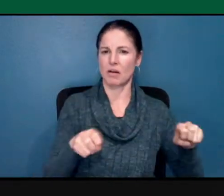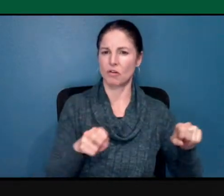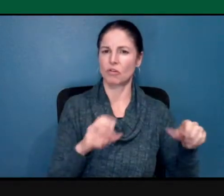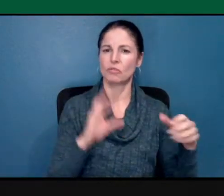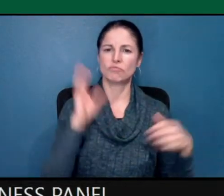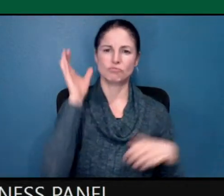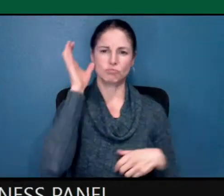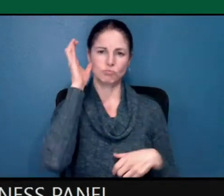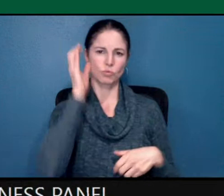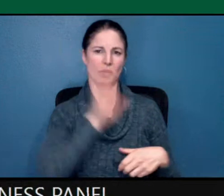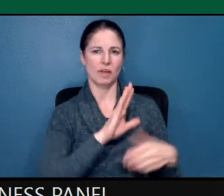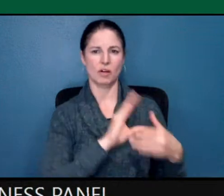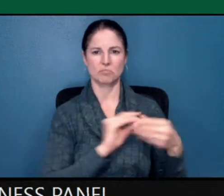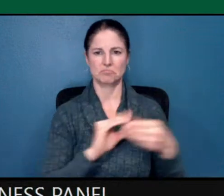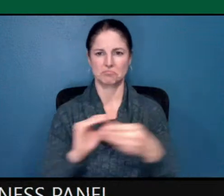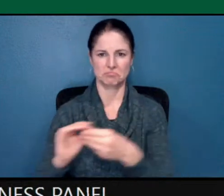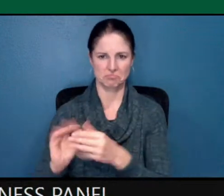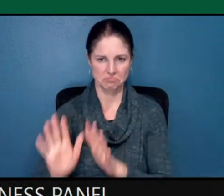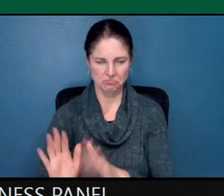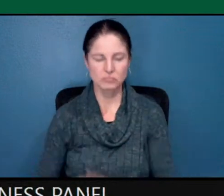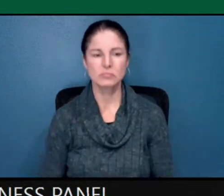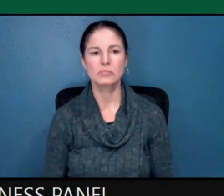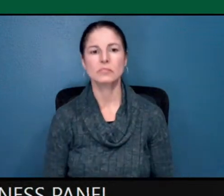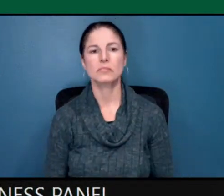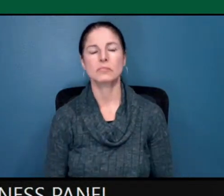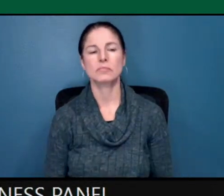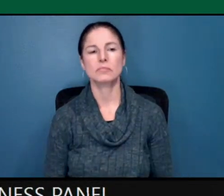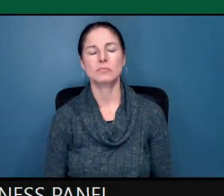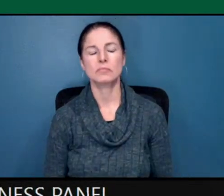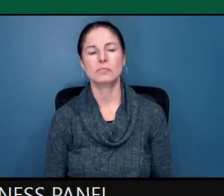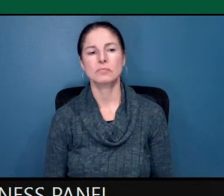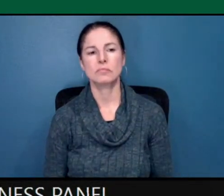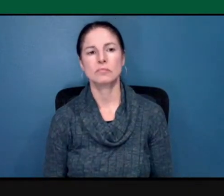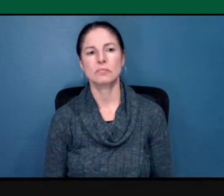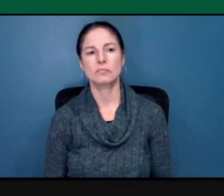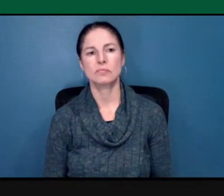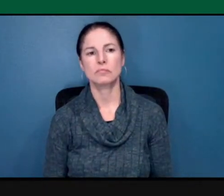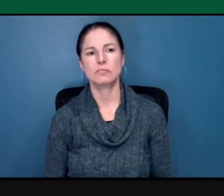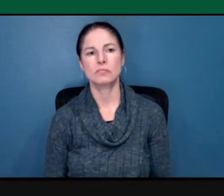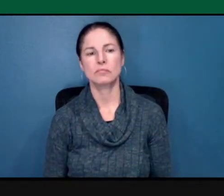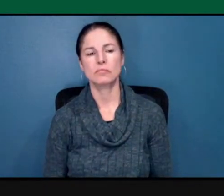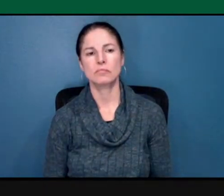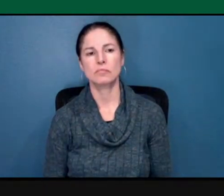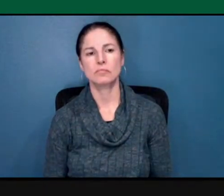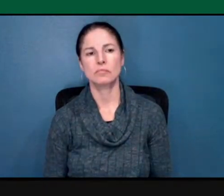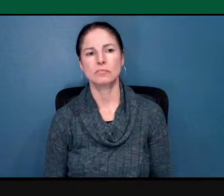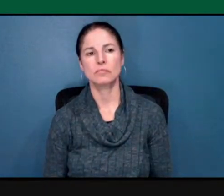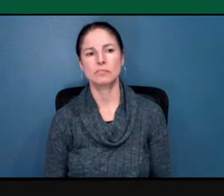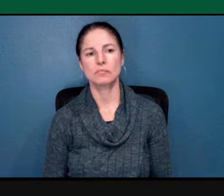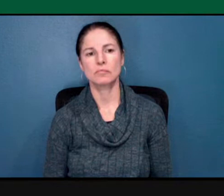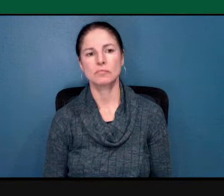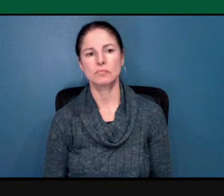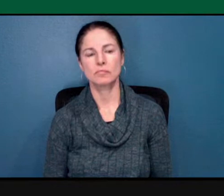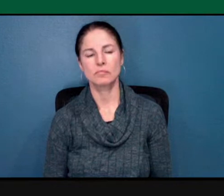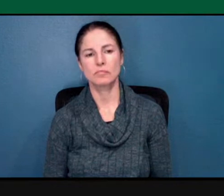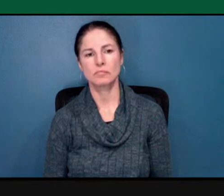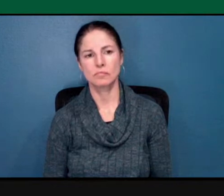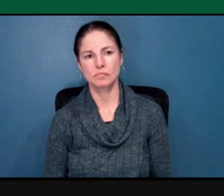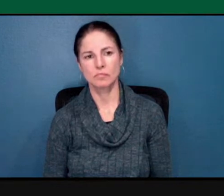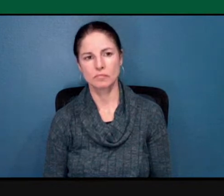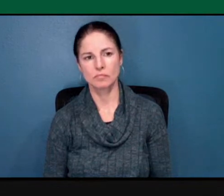If you could help, if you could share how you help the communities you support and are a part of